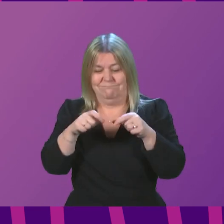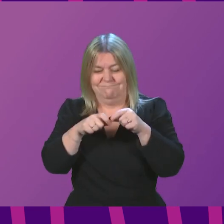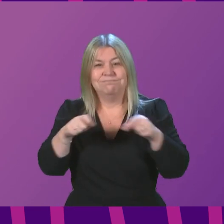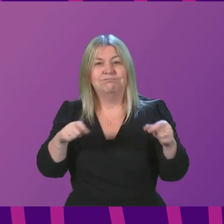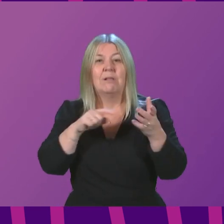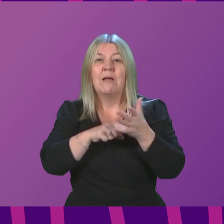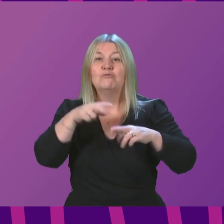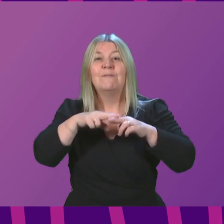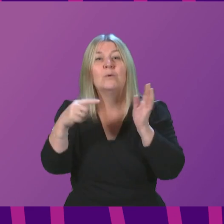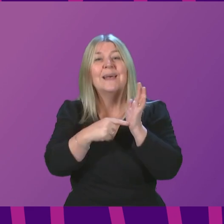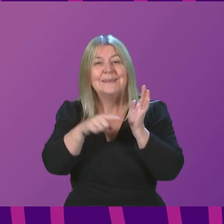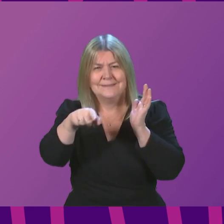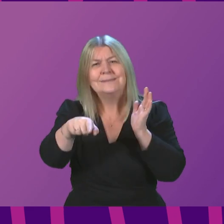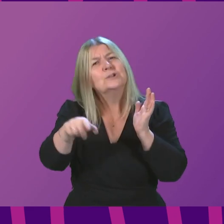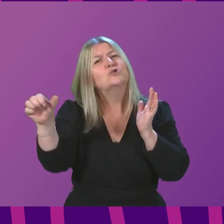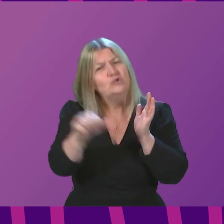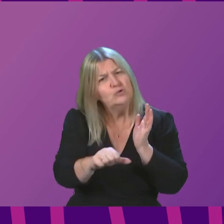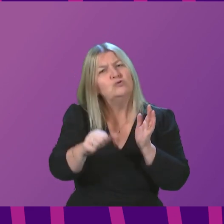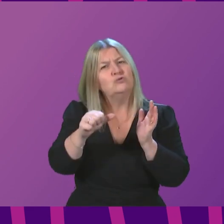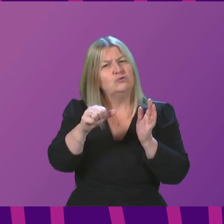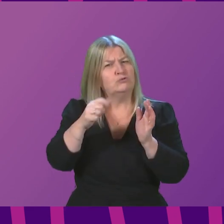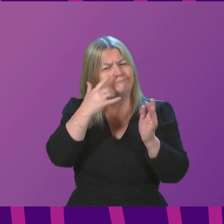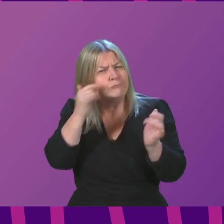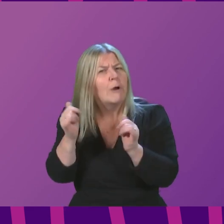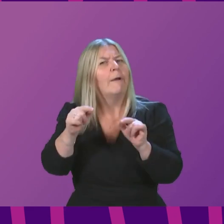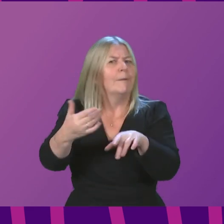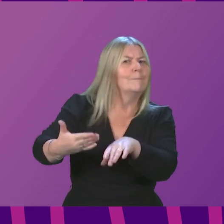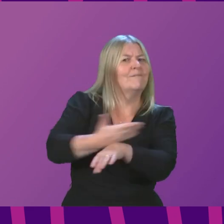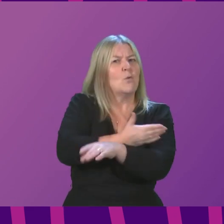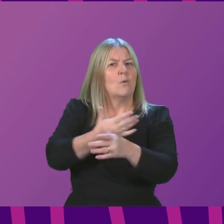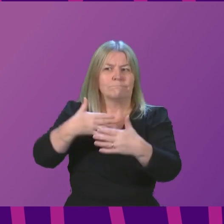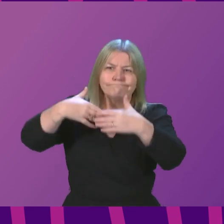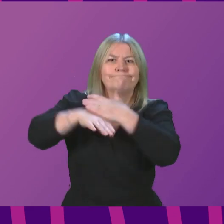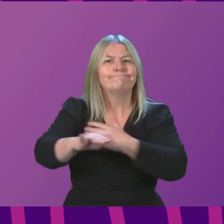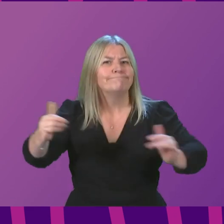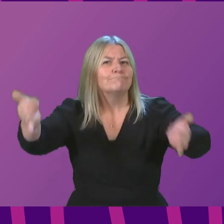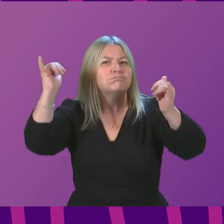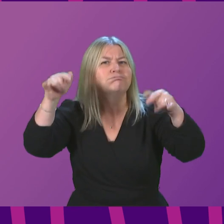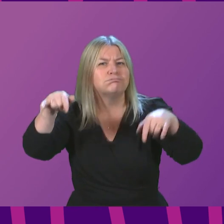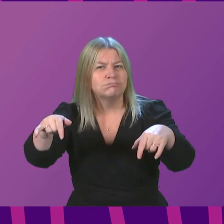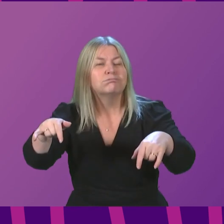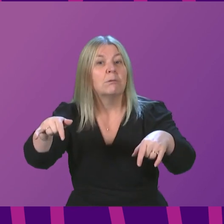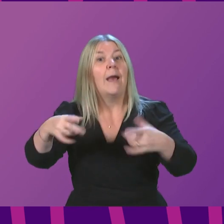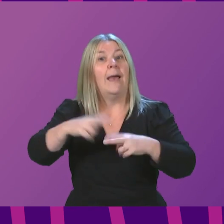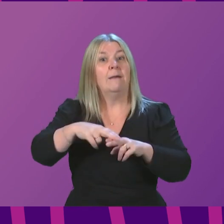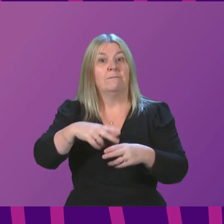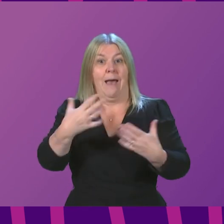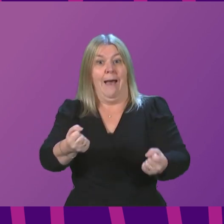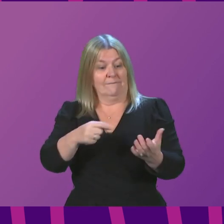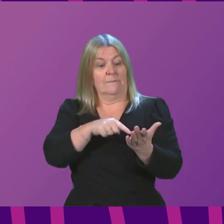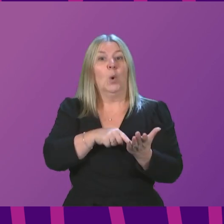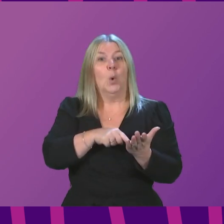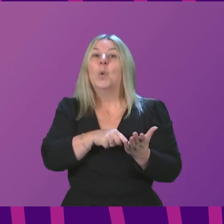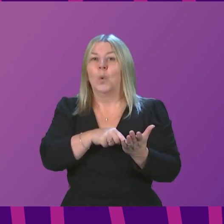just before meeting up with anyone from another household. If that shows a positive result, it is vital to immediately